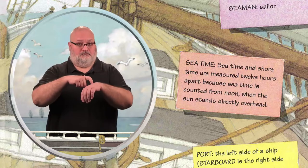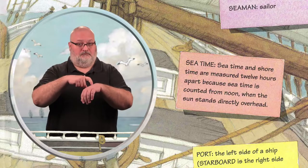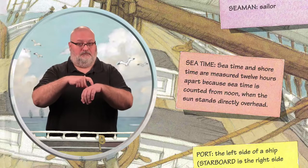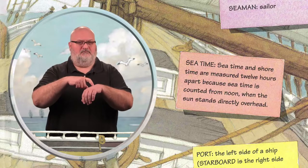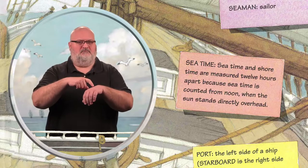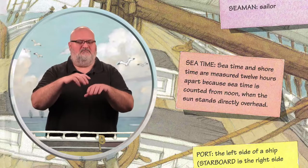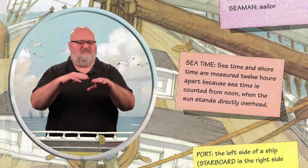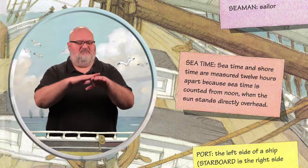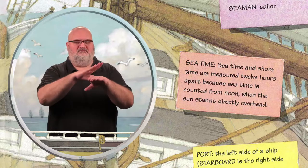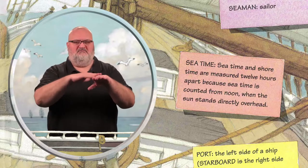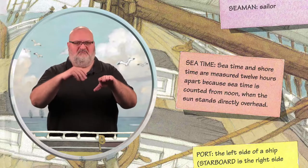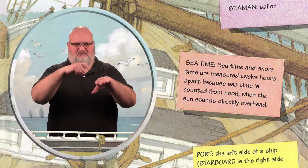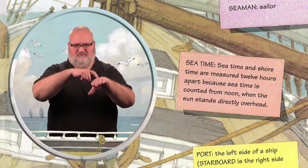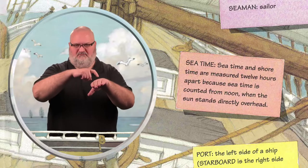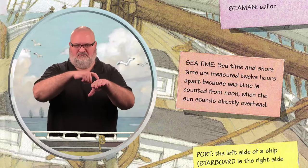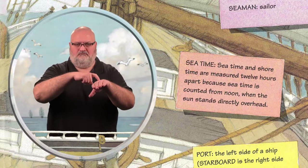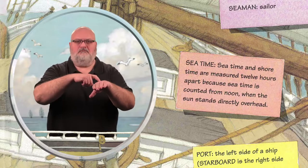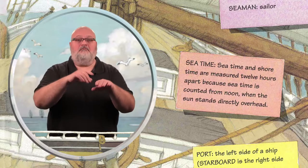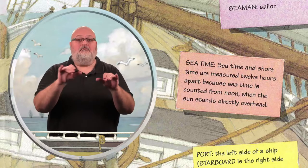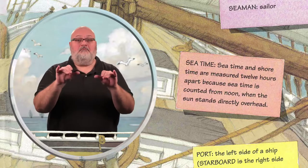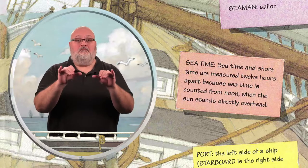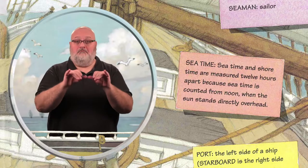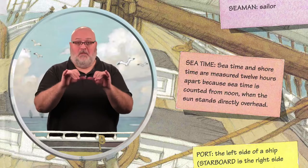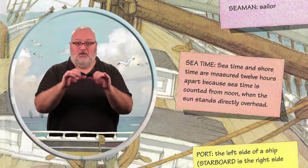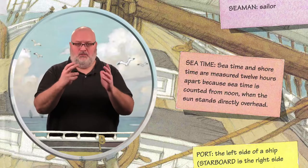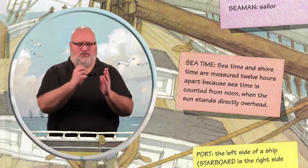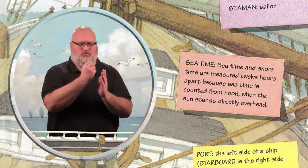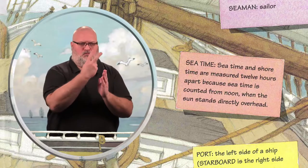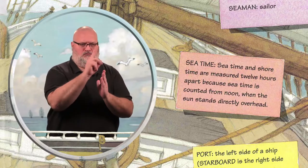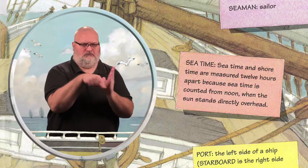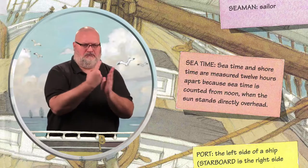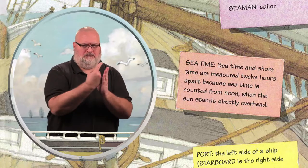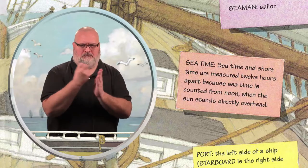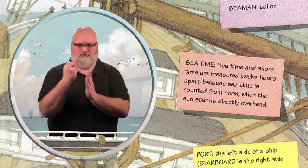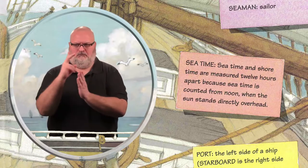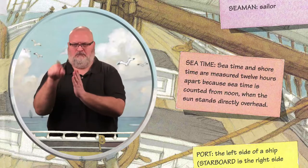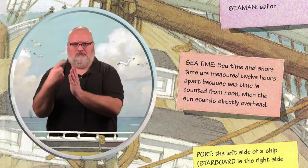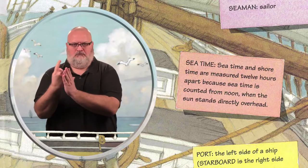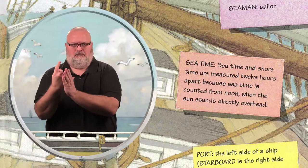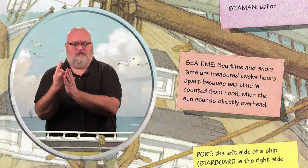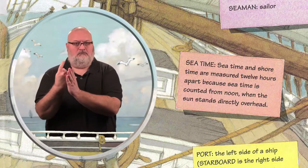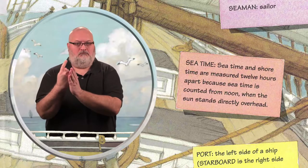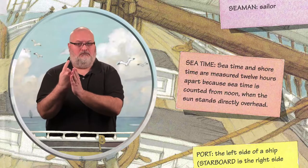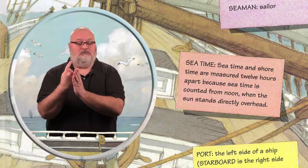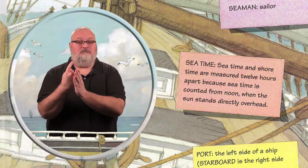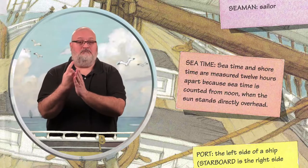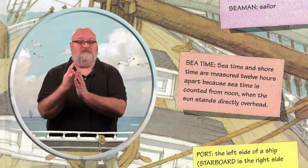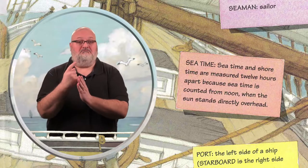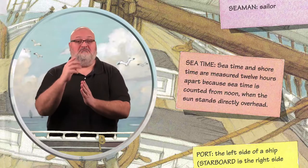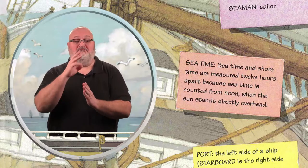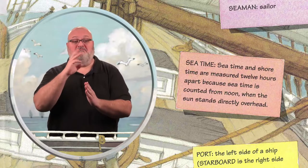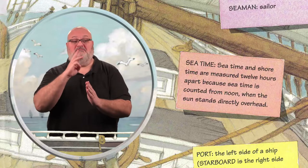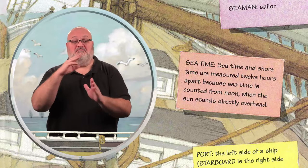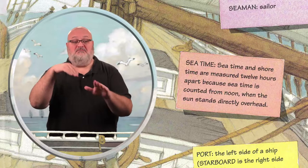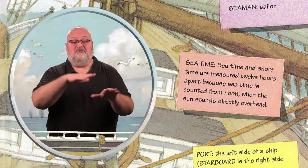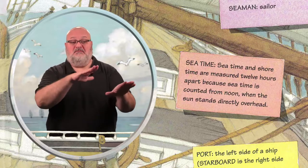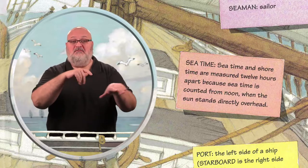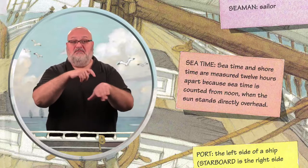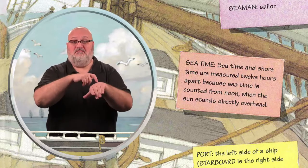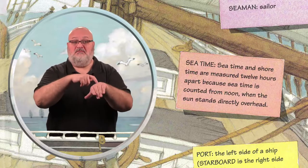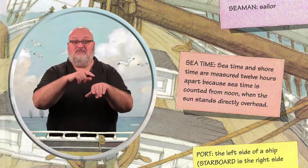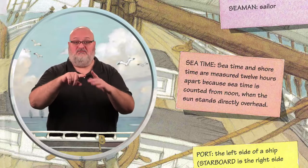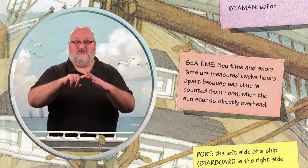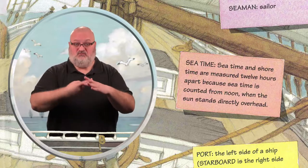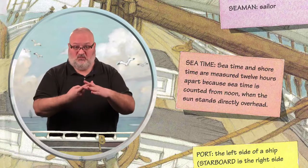Sea time and shore time are measured 12 hours apart because sea time is counted from noon when the sun stands directly overhead.